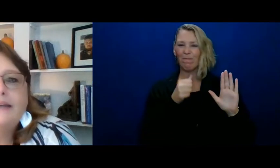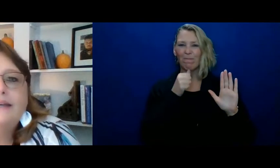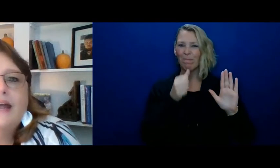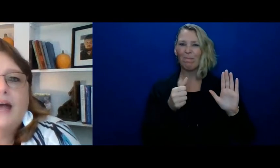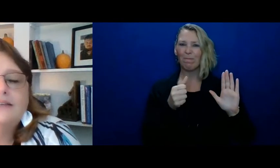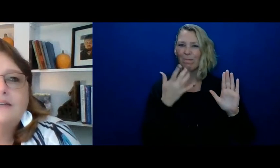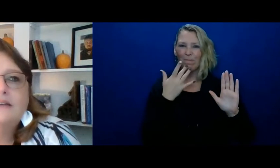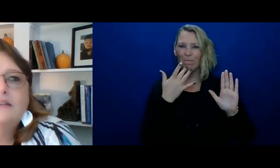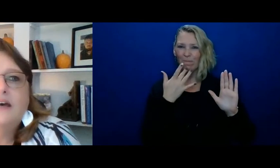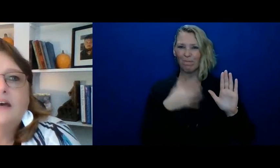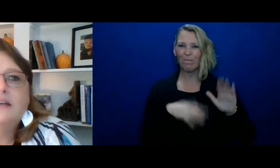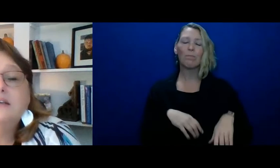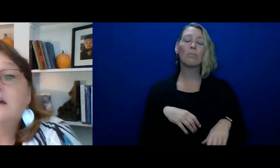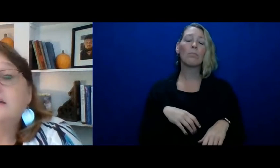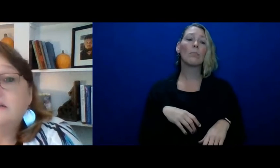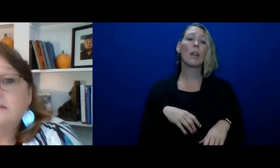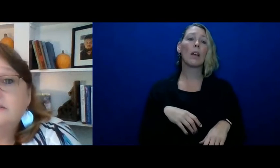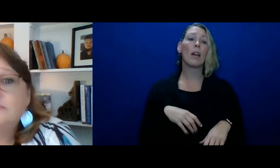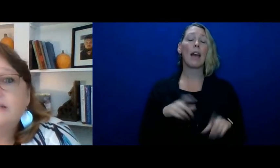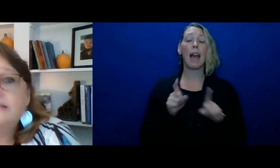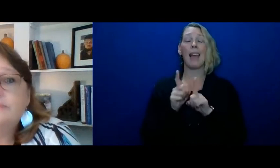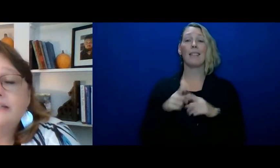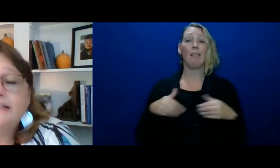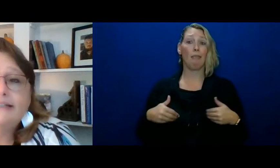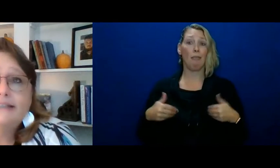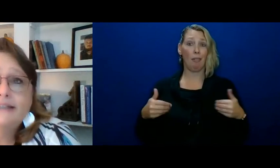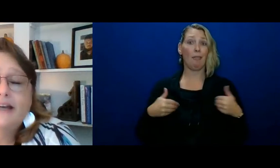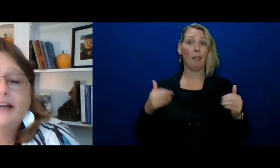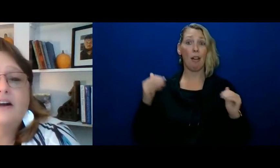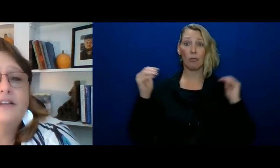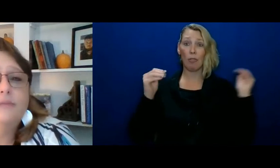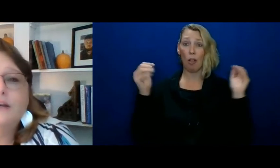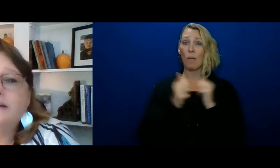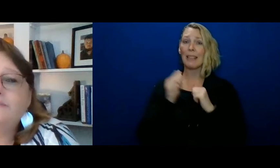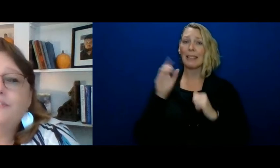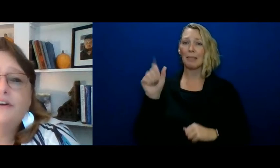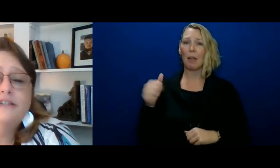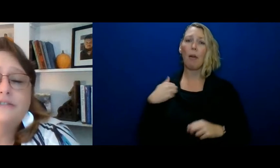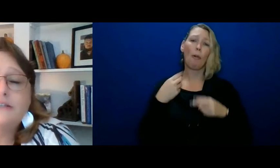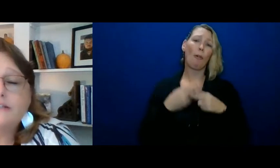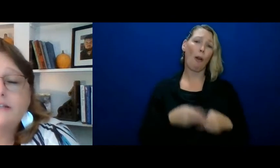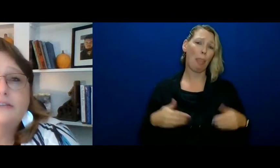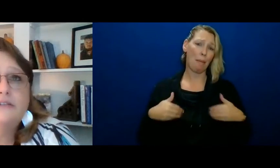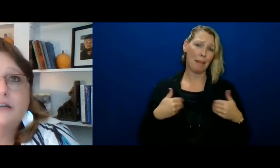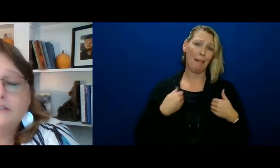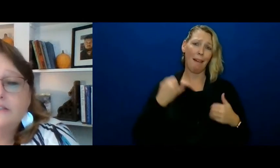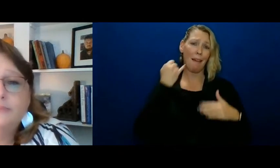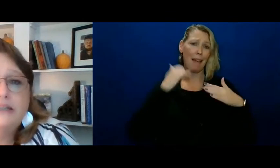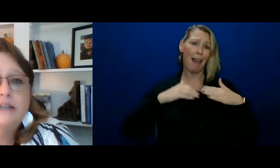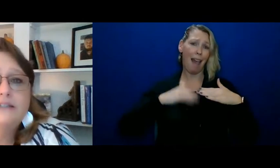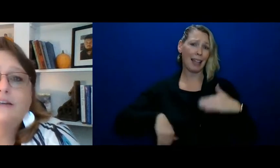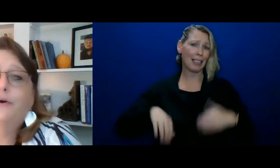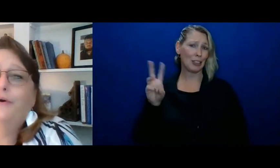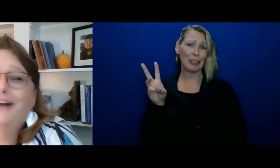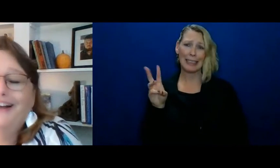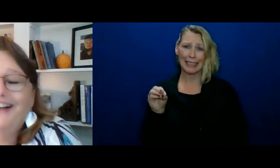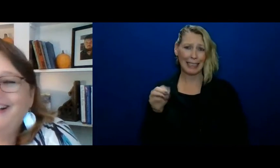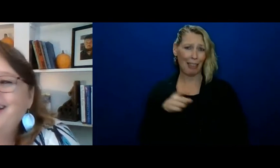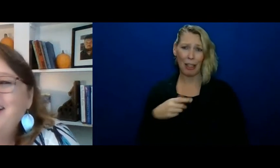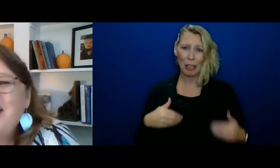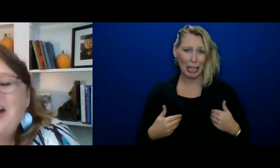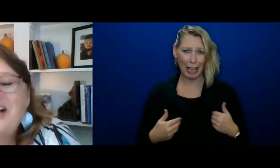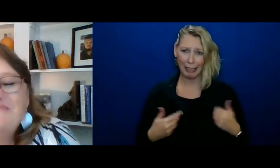And as the young adults with disabilities, I call them young. If they're under 60, they're young to me. So,